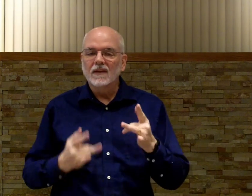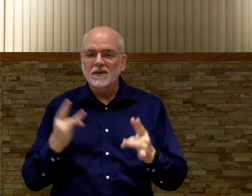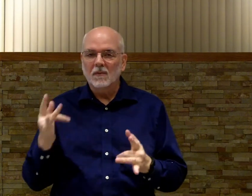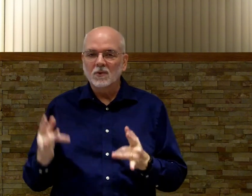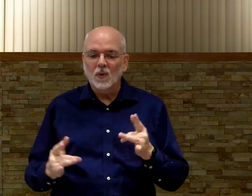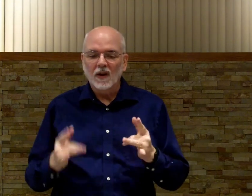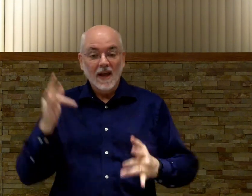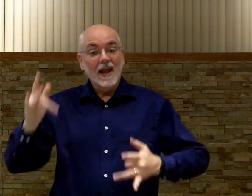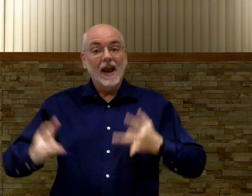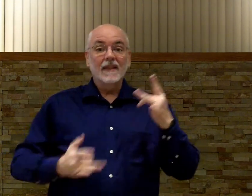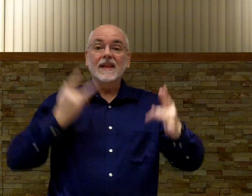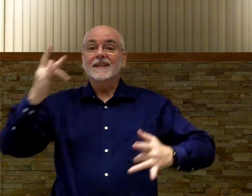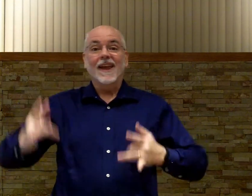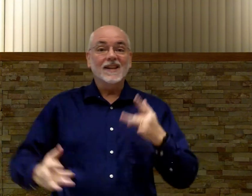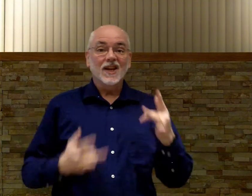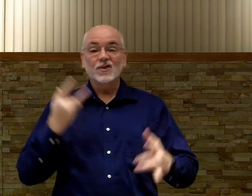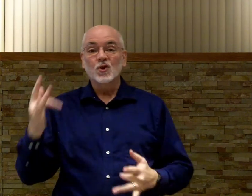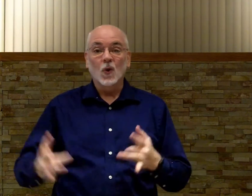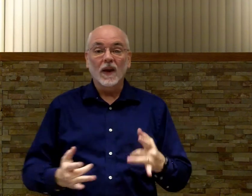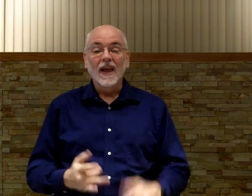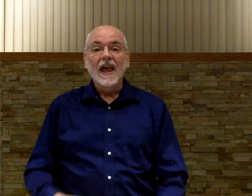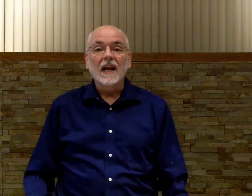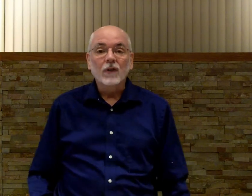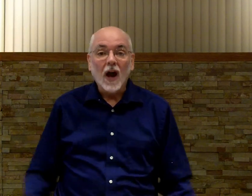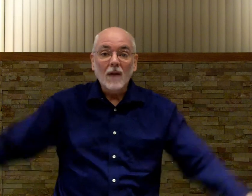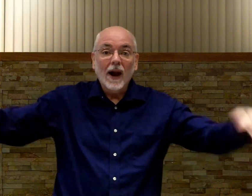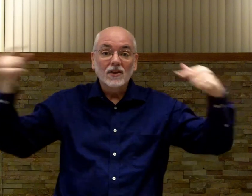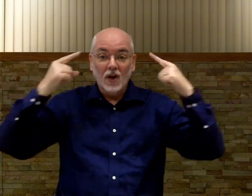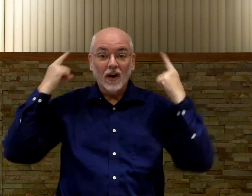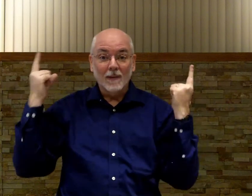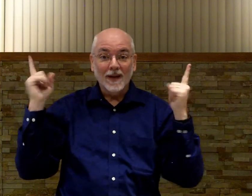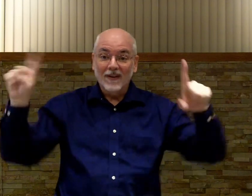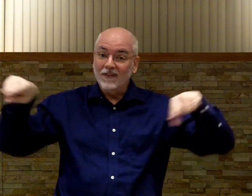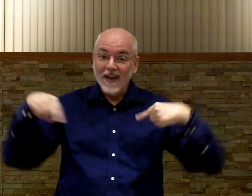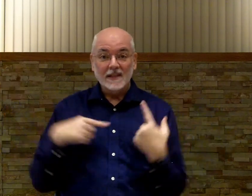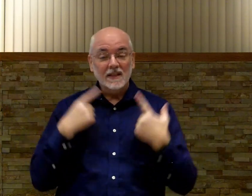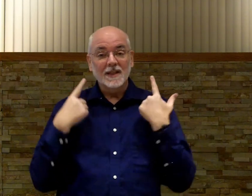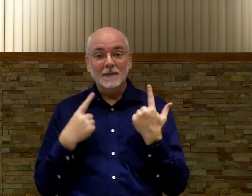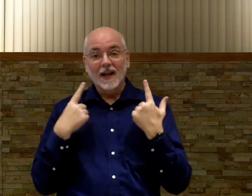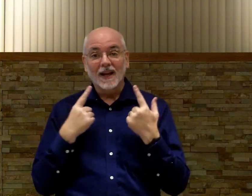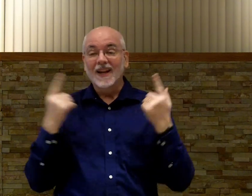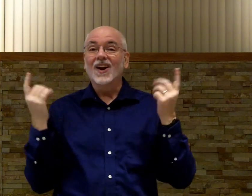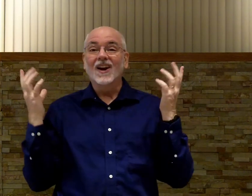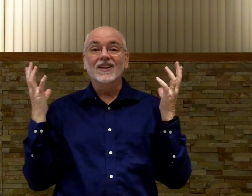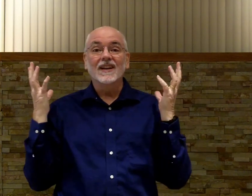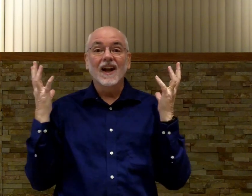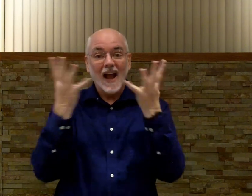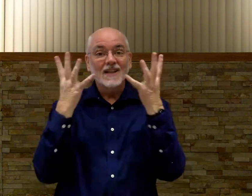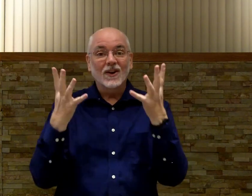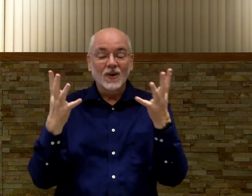of some sort. And in this case, it's joy. And if your eyebrows aren't up and your face isn't smiling and your eyes aren't